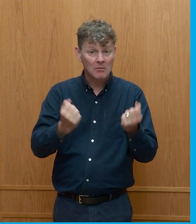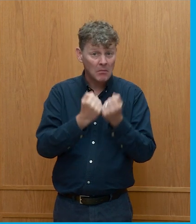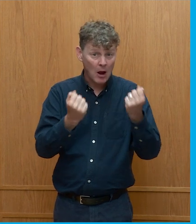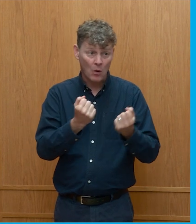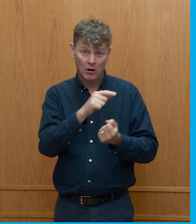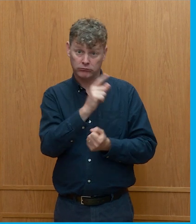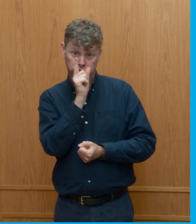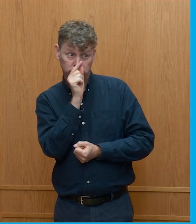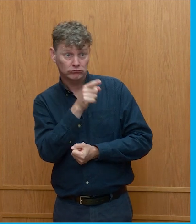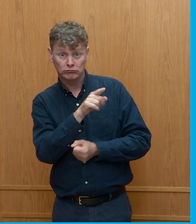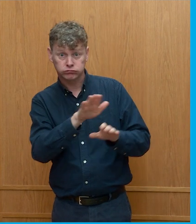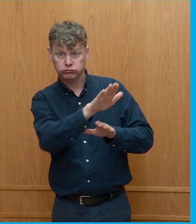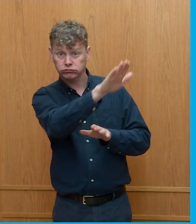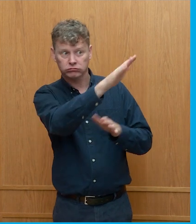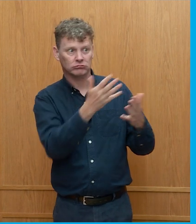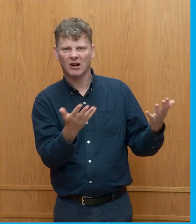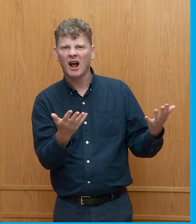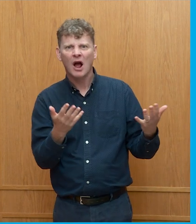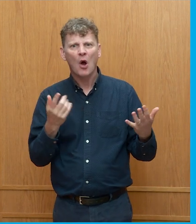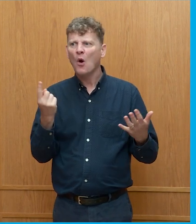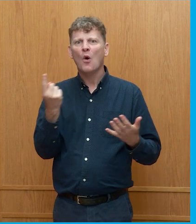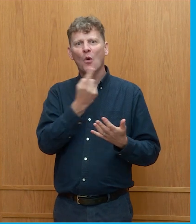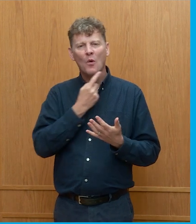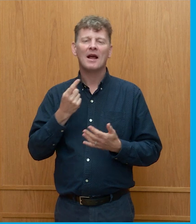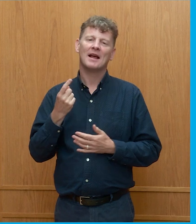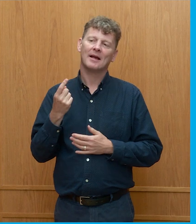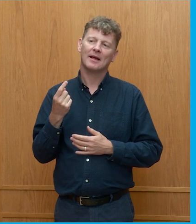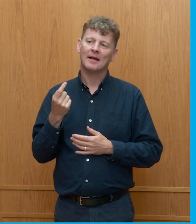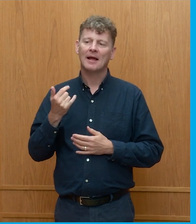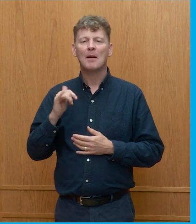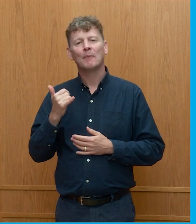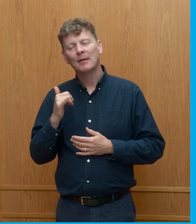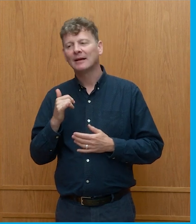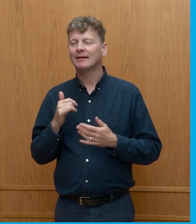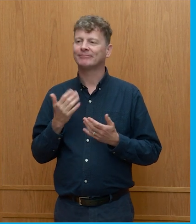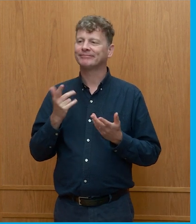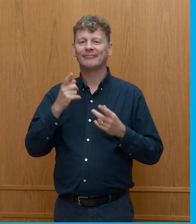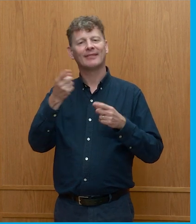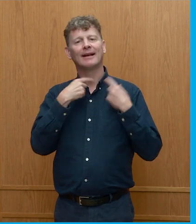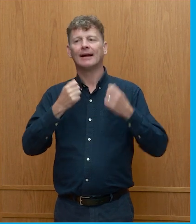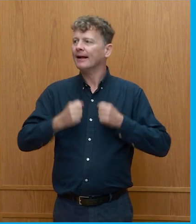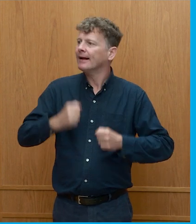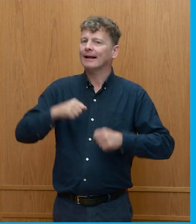It's like, you know, we might be impatient, and we will almost always